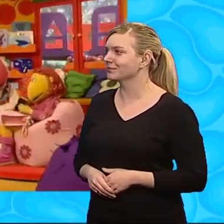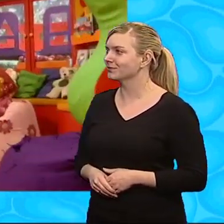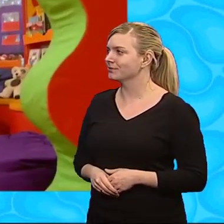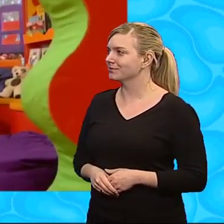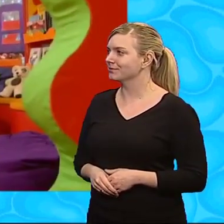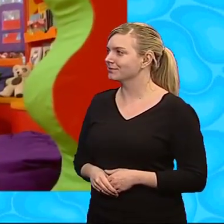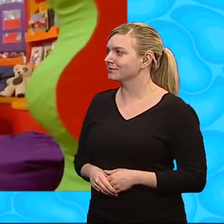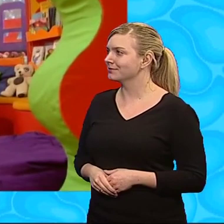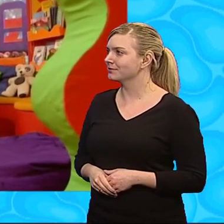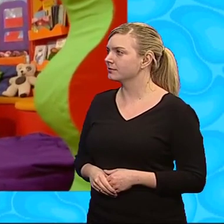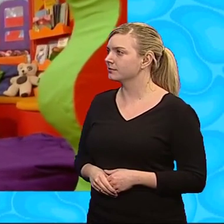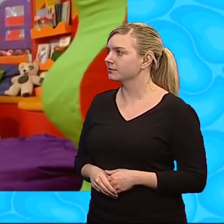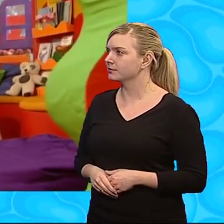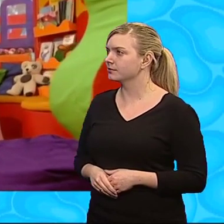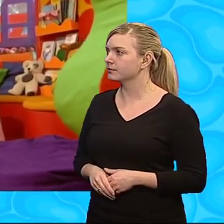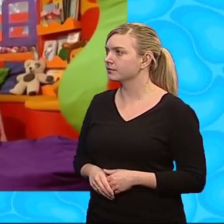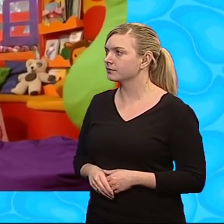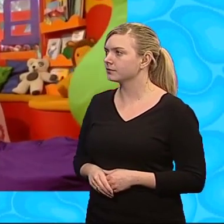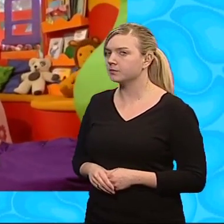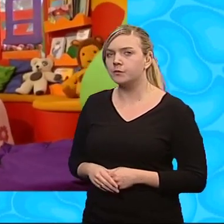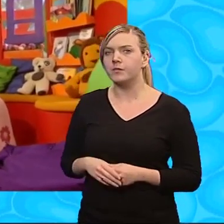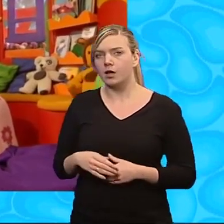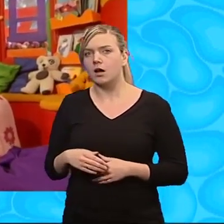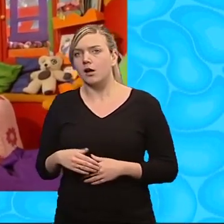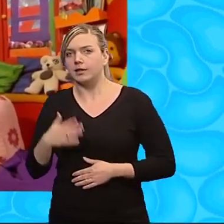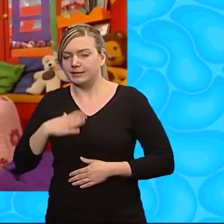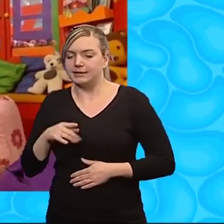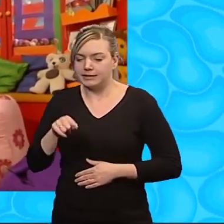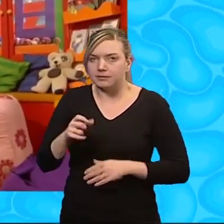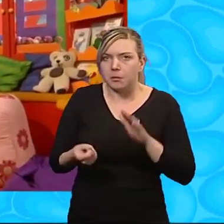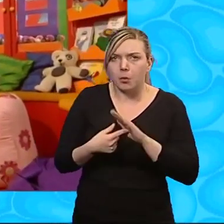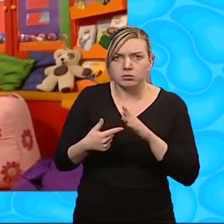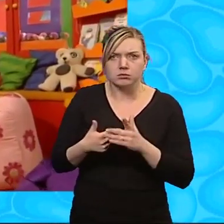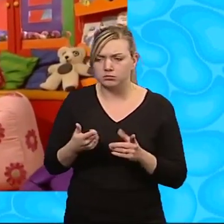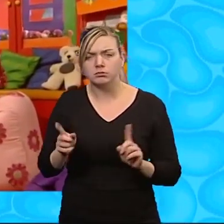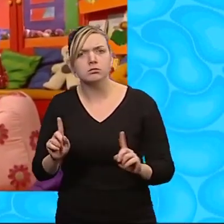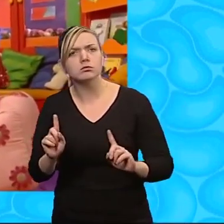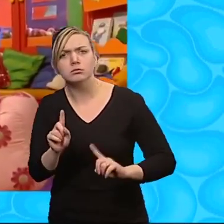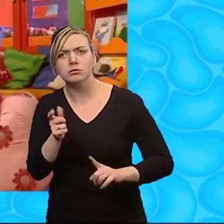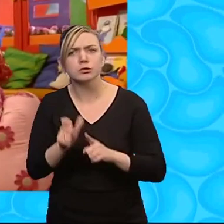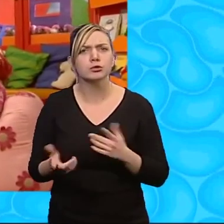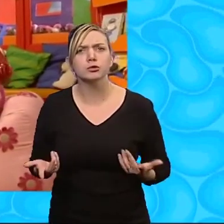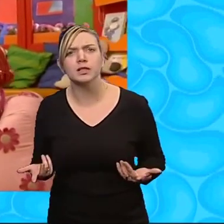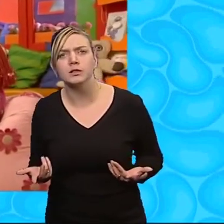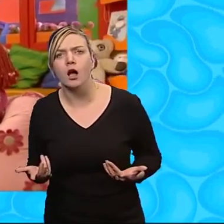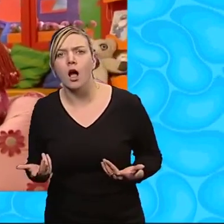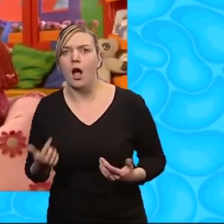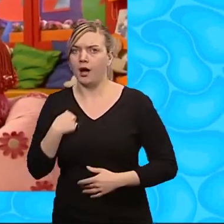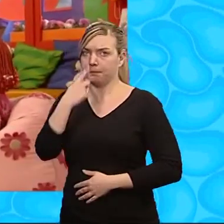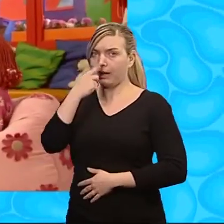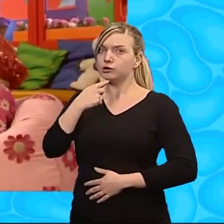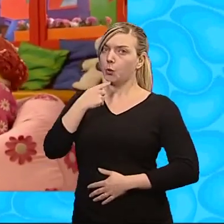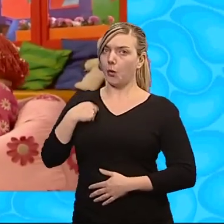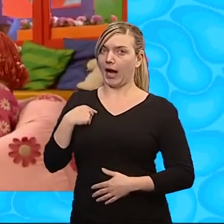Right, we need that. Yes, we've got to have that. Good. So what's all this in here, then, Fizz, eh? My toys, Max.